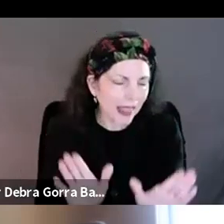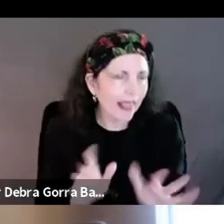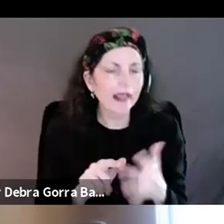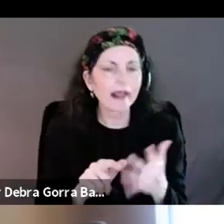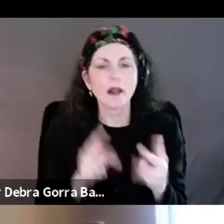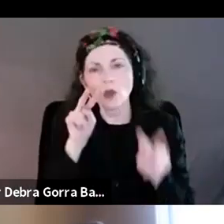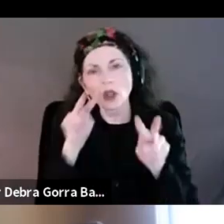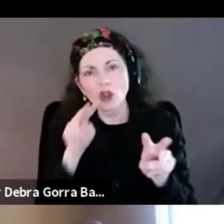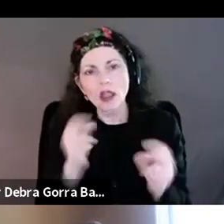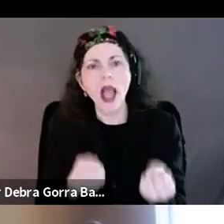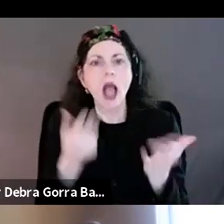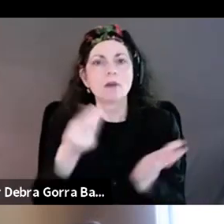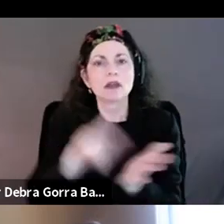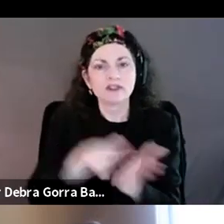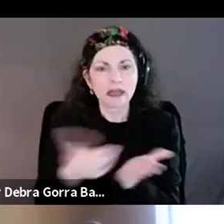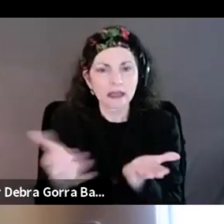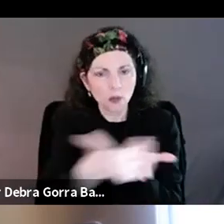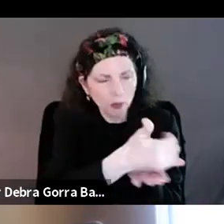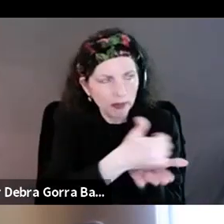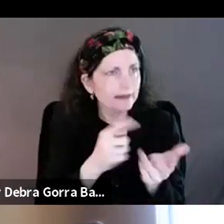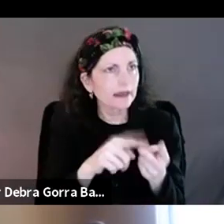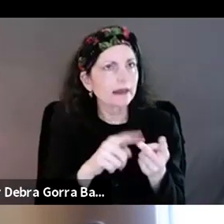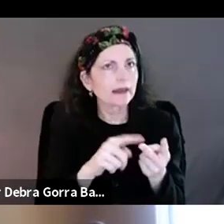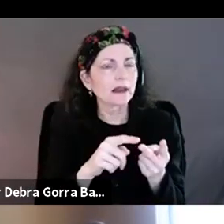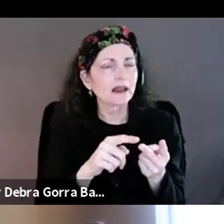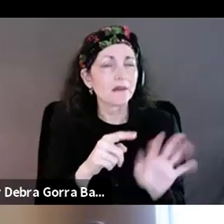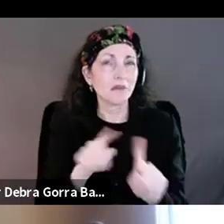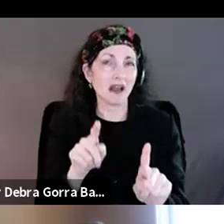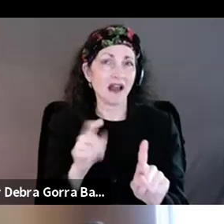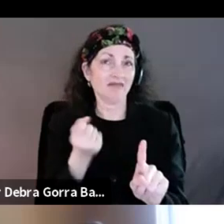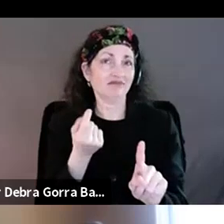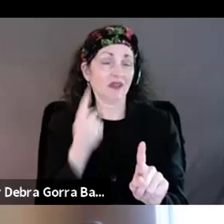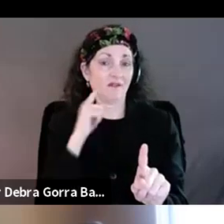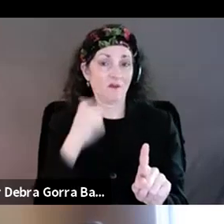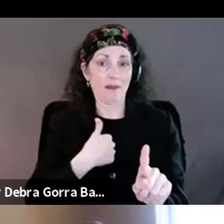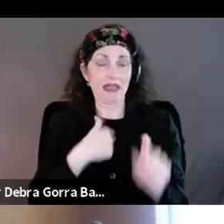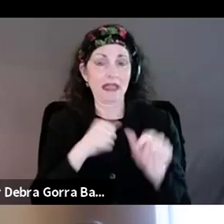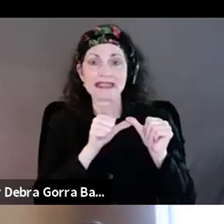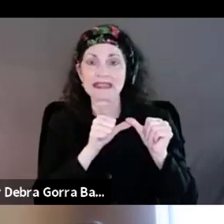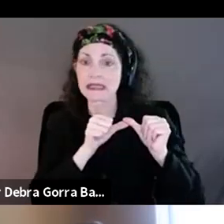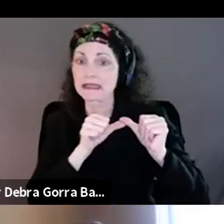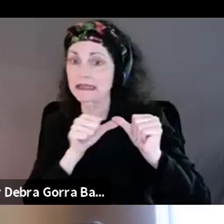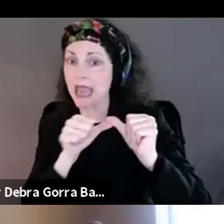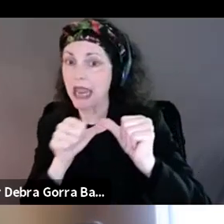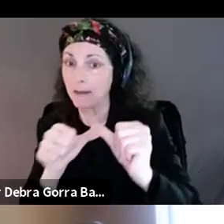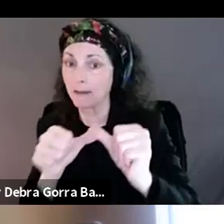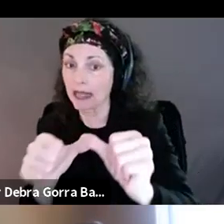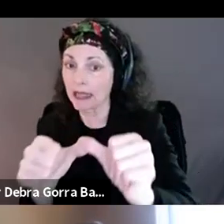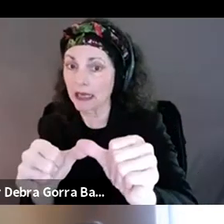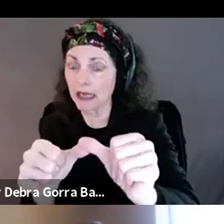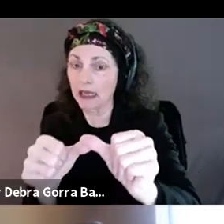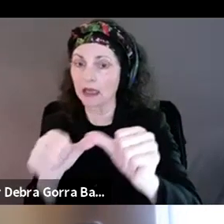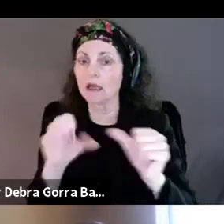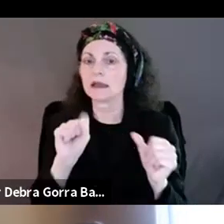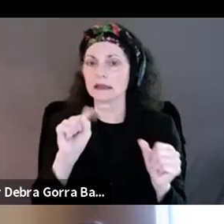funding we're raising. And yet, for me, sustainability is the biggest measurement as well. So